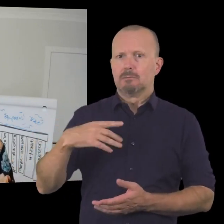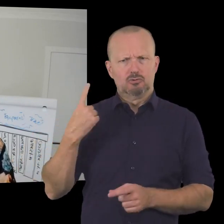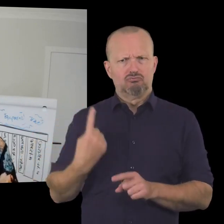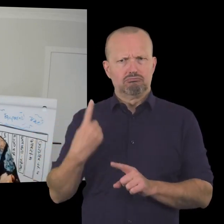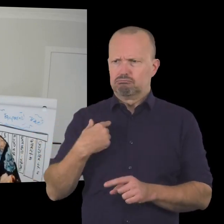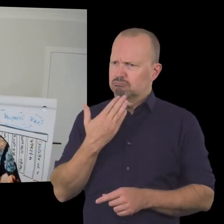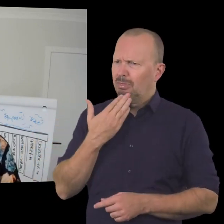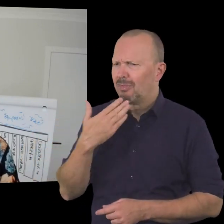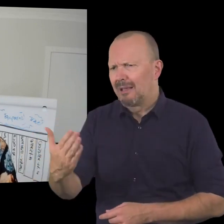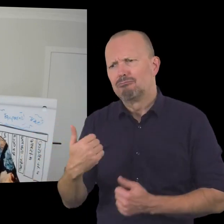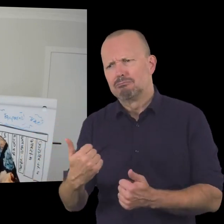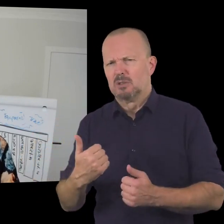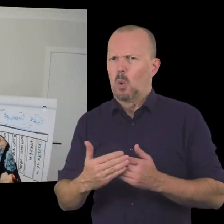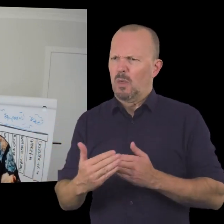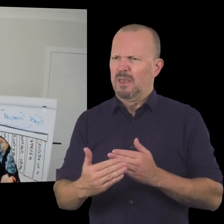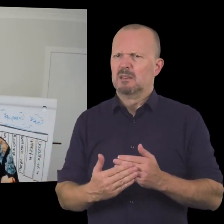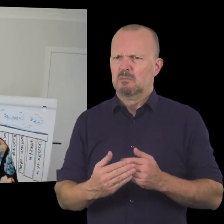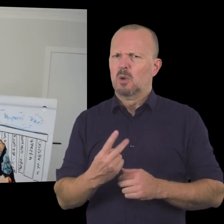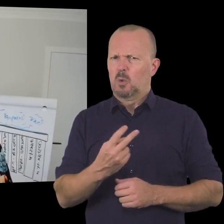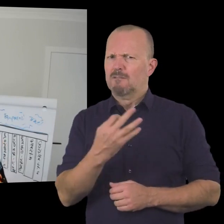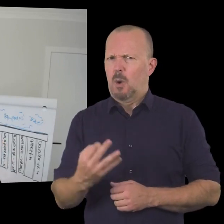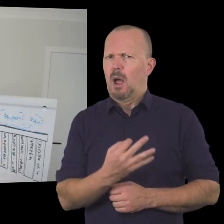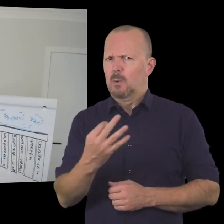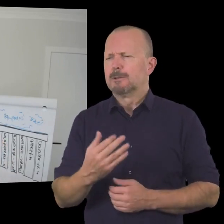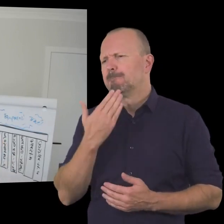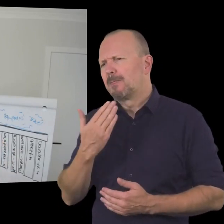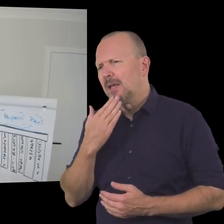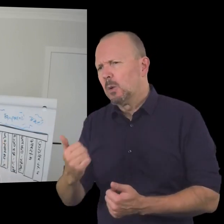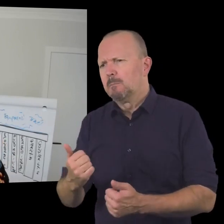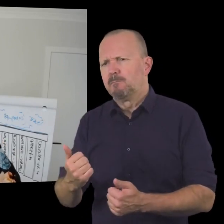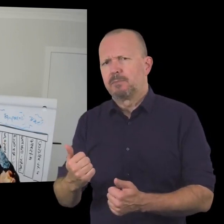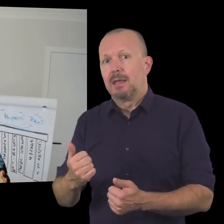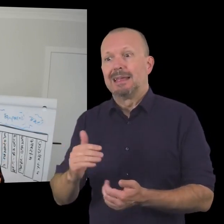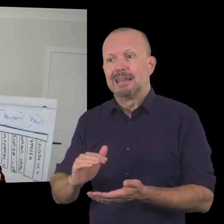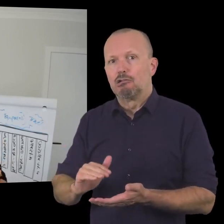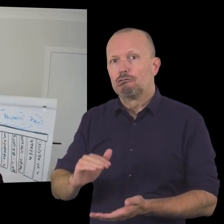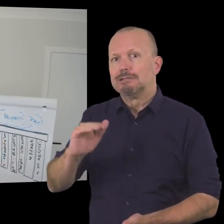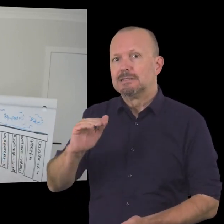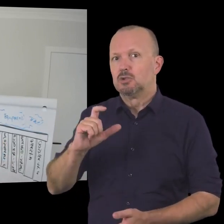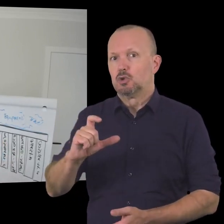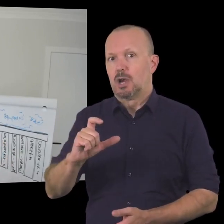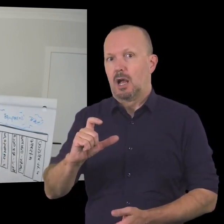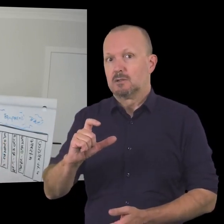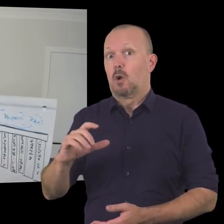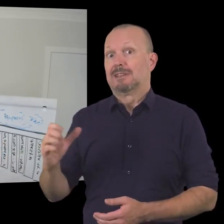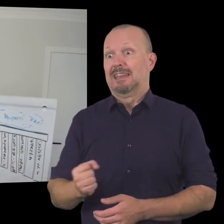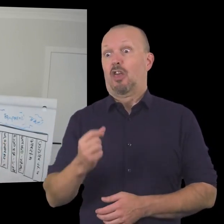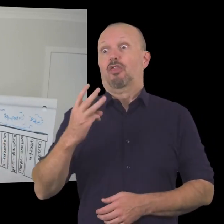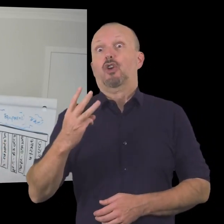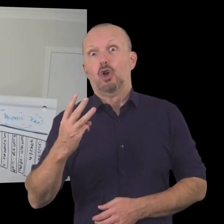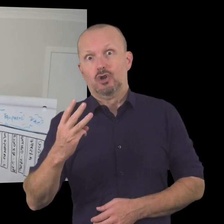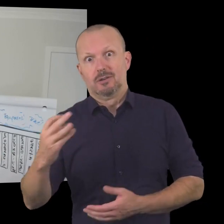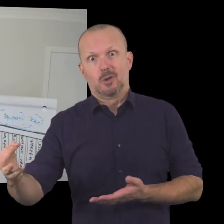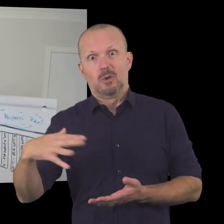donation in a nice timely fanner so timely manner timely is important within 24 hours uh it increases your chances of getting a third